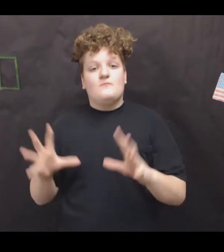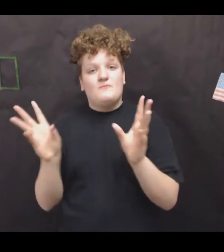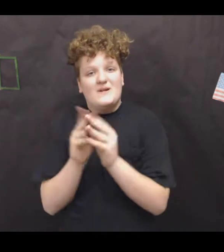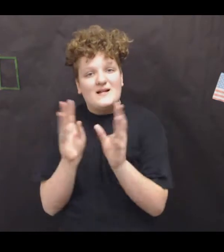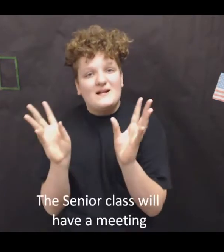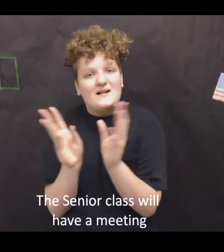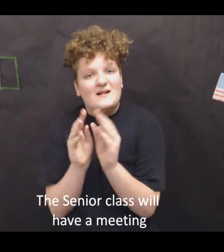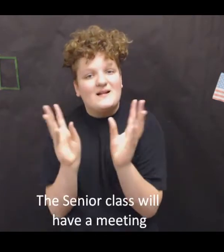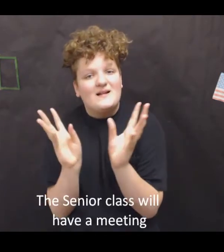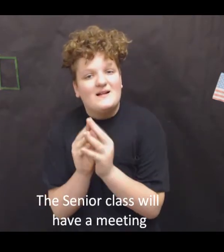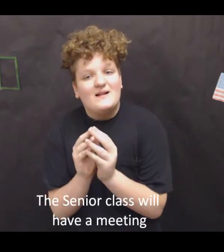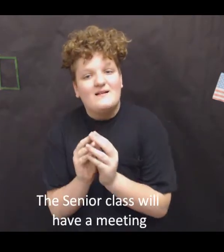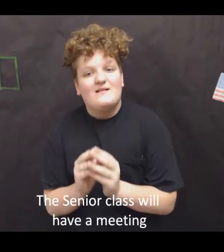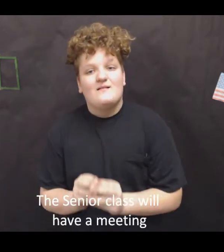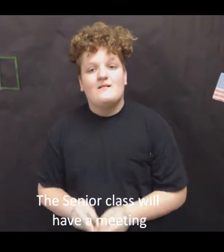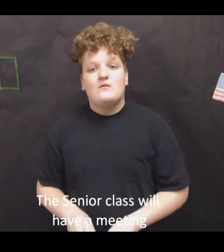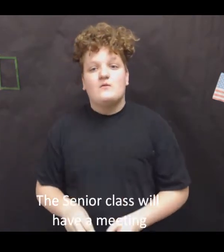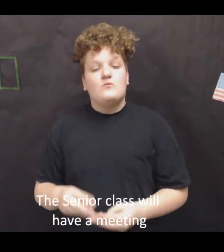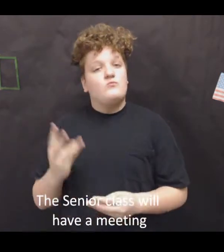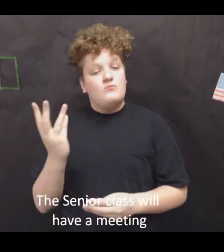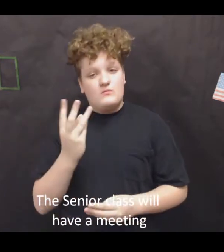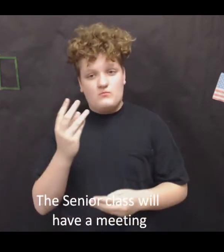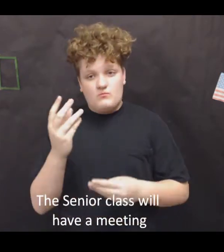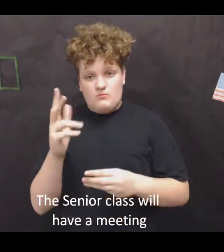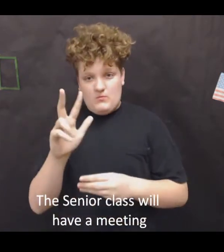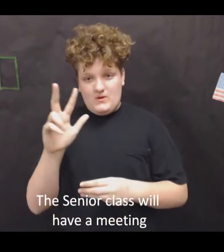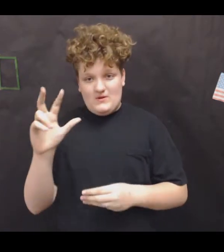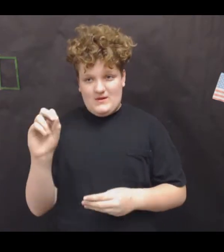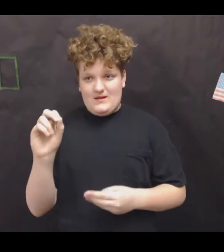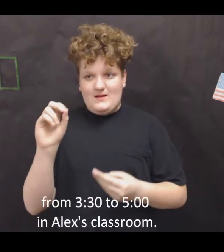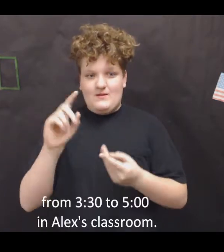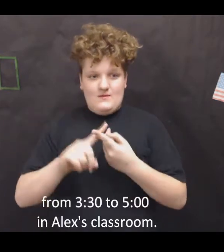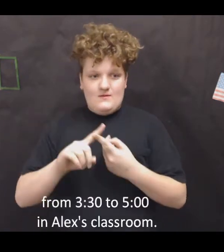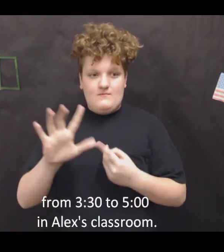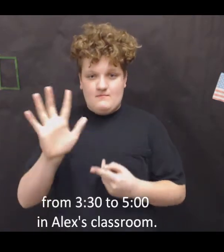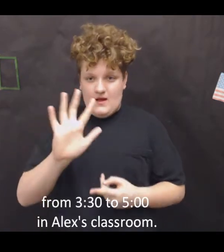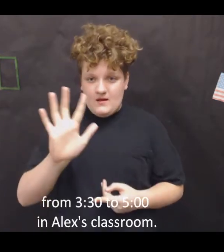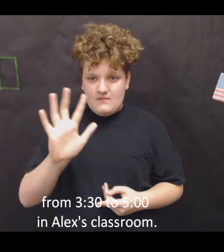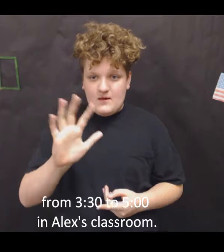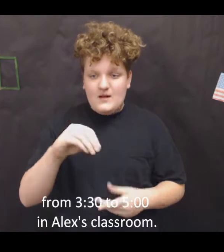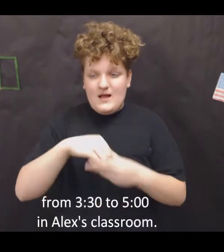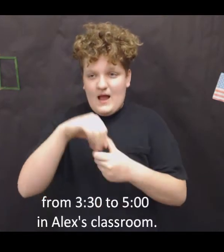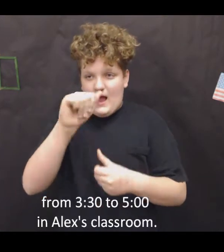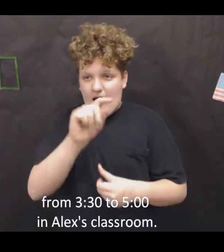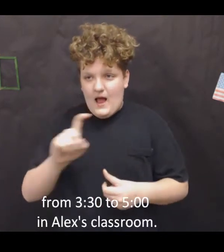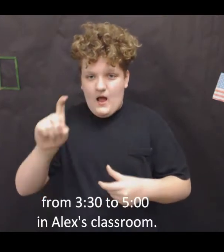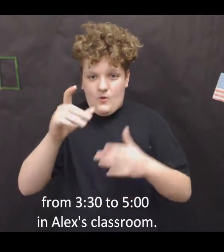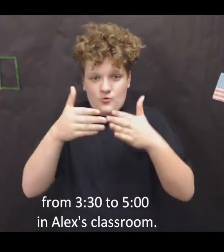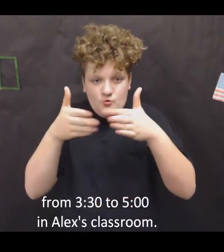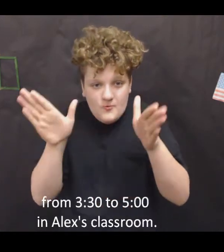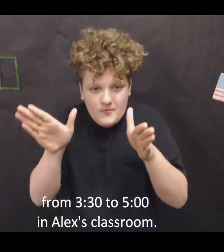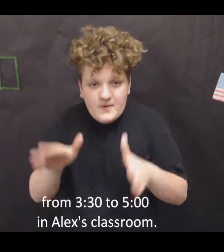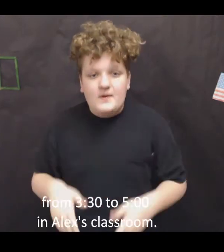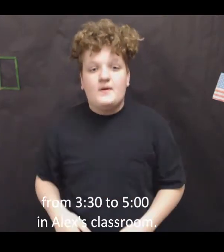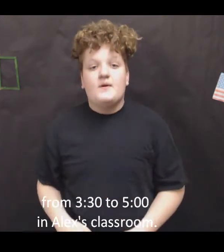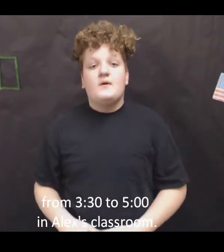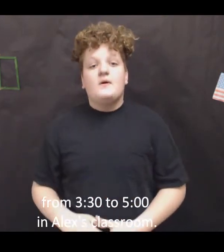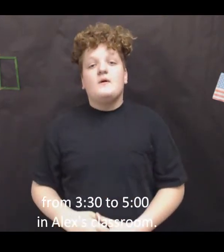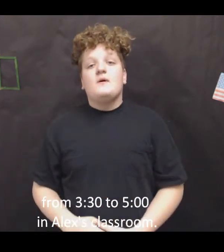The senior class will have a meeting from 3.30 to 5'clock in Alex's